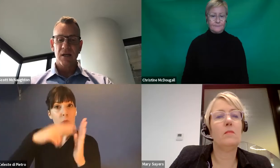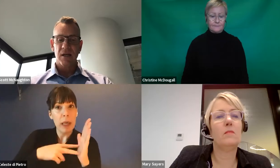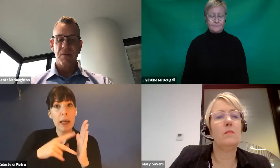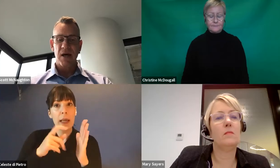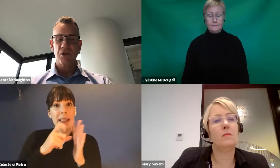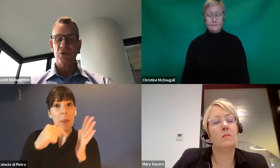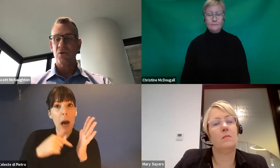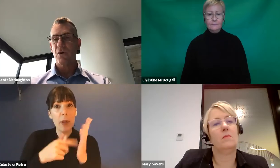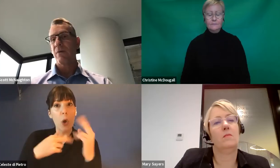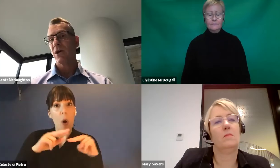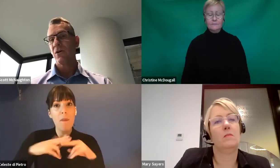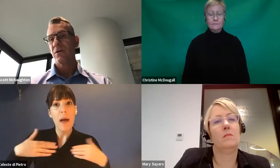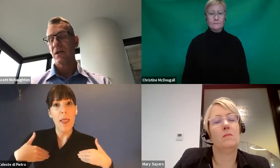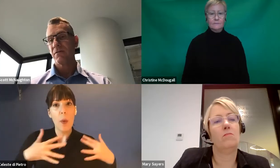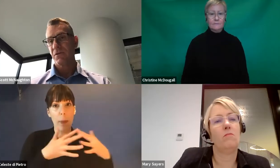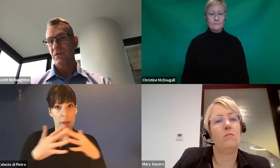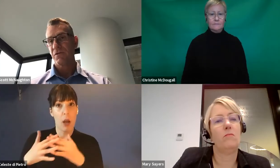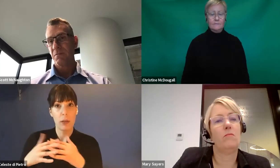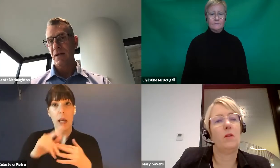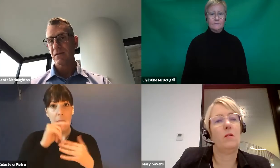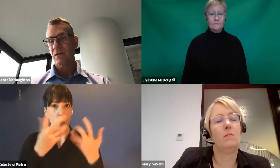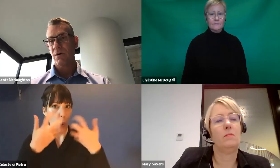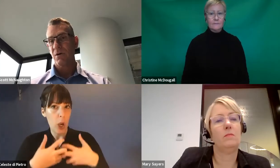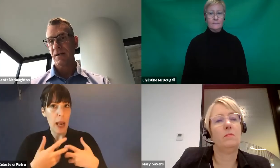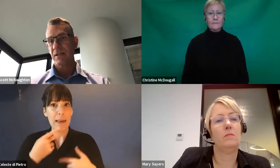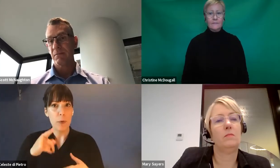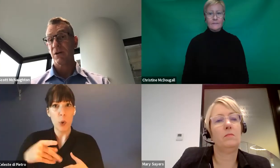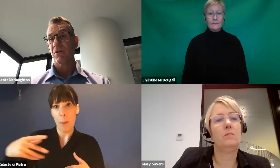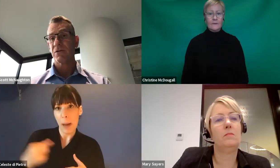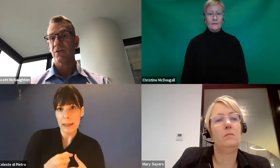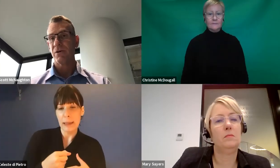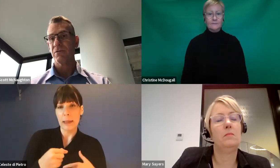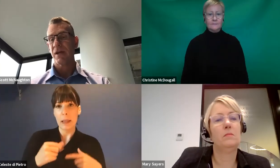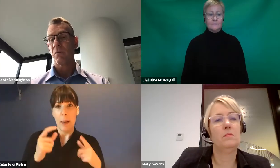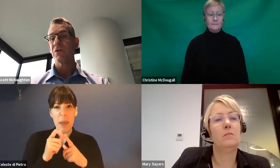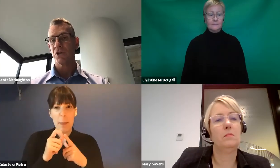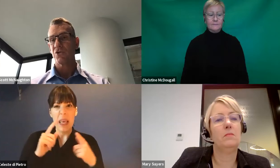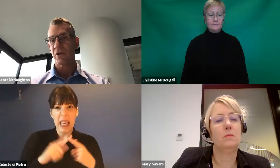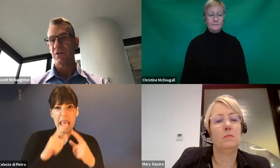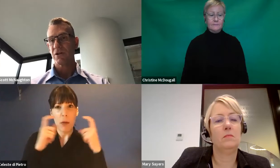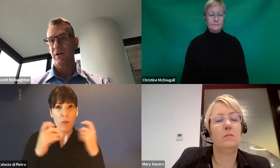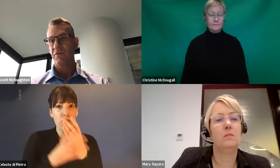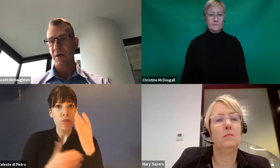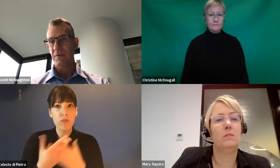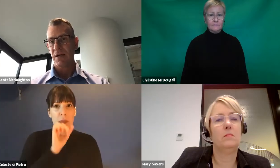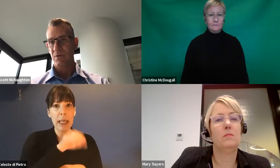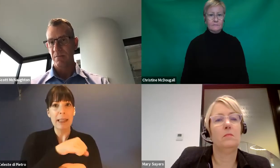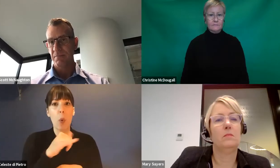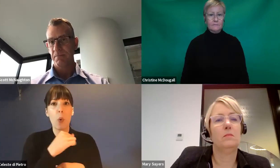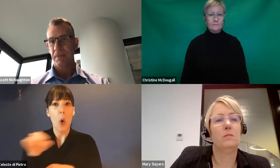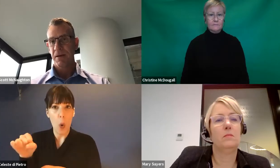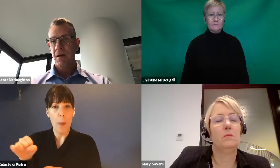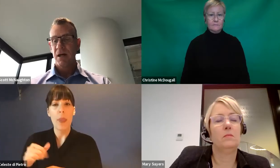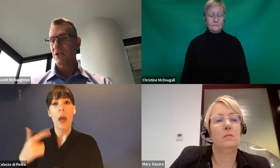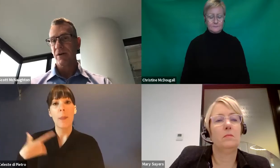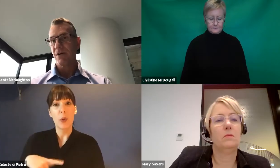done is made sure, and we heard in the first few months and quite understandably across the world, there was a shortage shortage of PPE equipment.